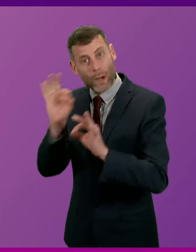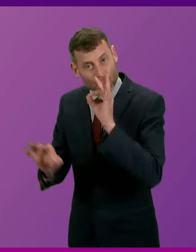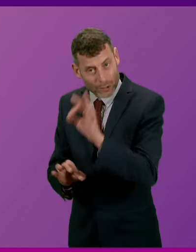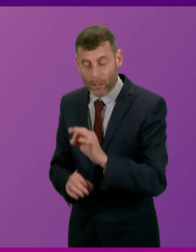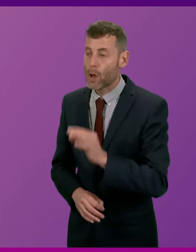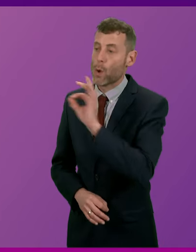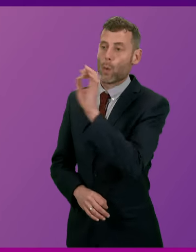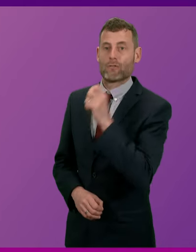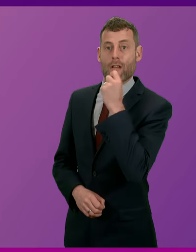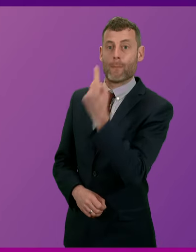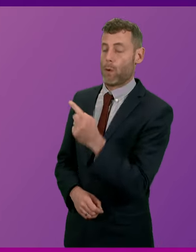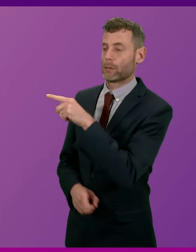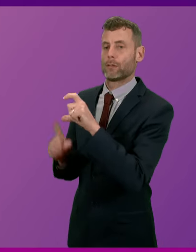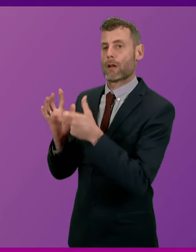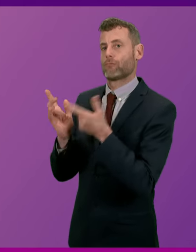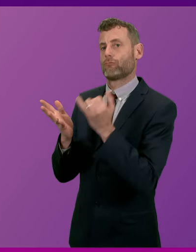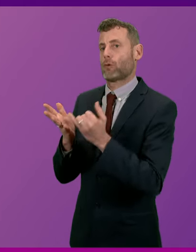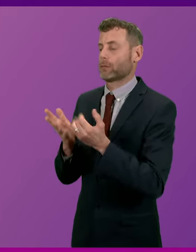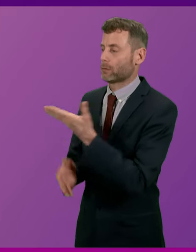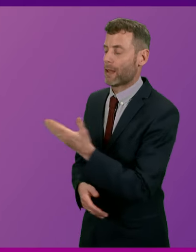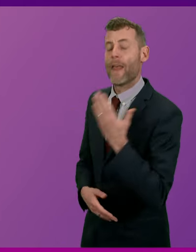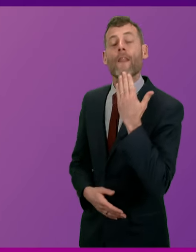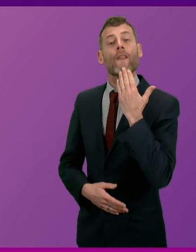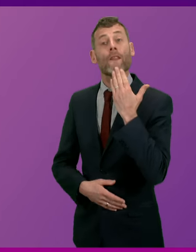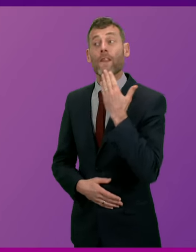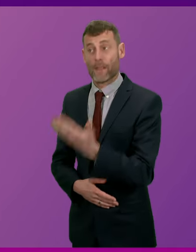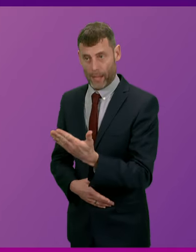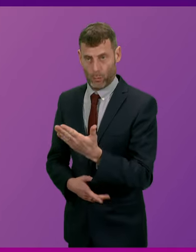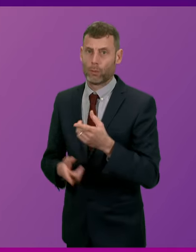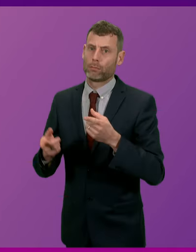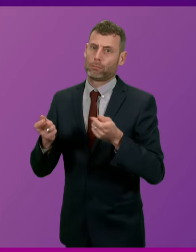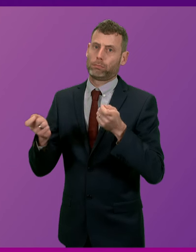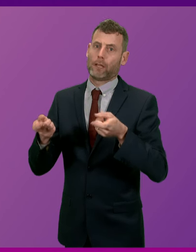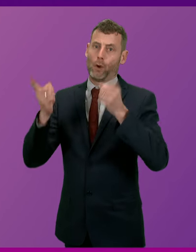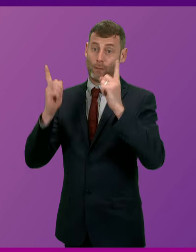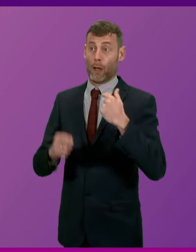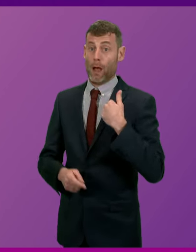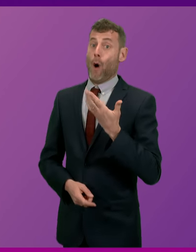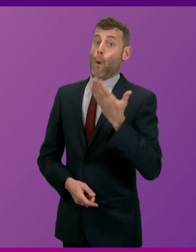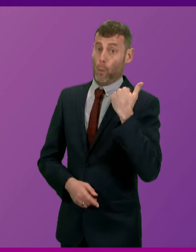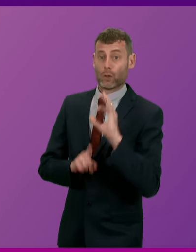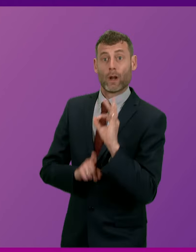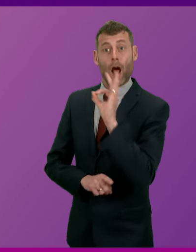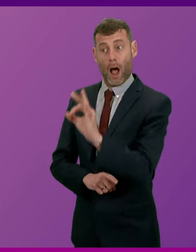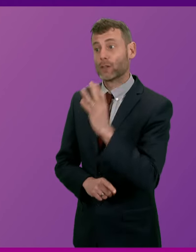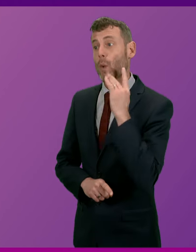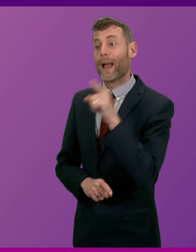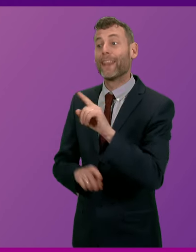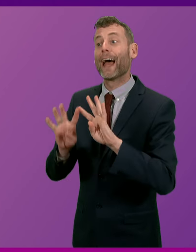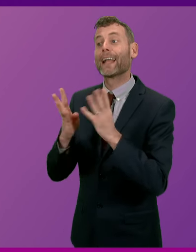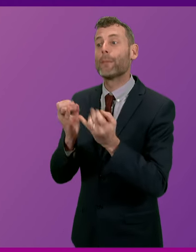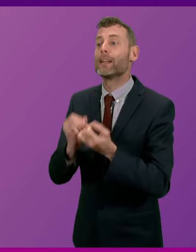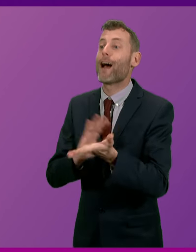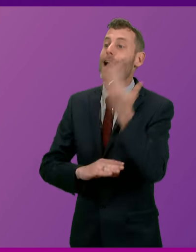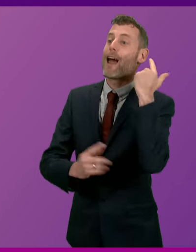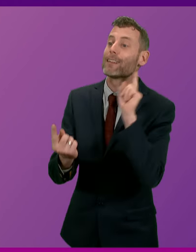and at question number one I call Douglas Ross. Thank you very much, Presiding Officer. I was going to ask the First Minister when the Cabinet last met and what issues